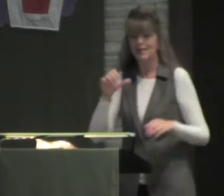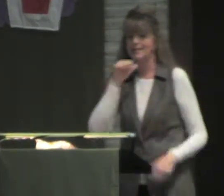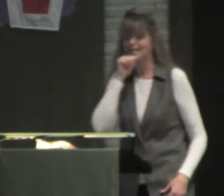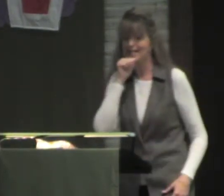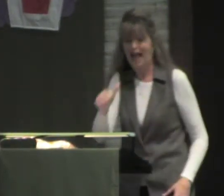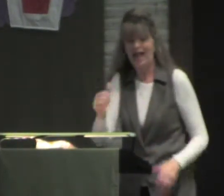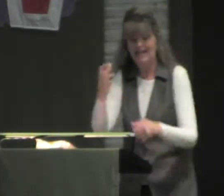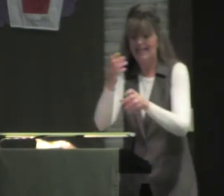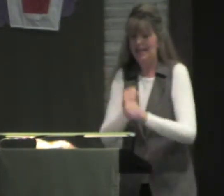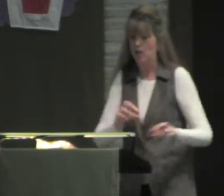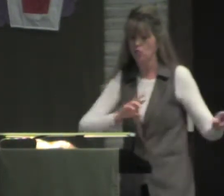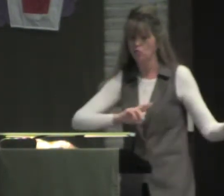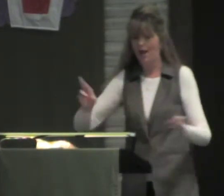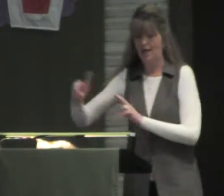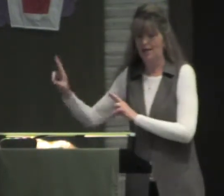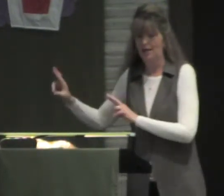and does not get ready